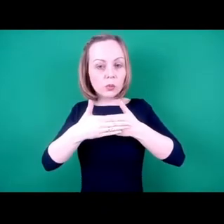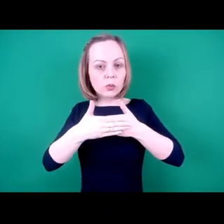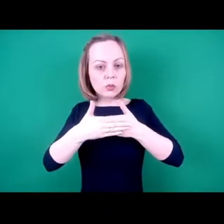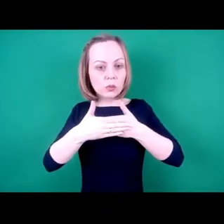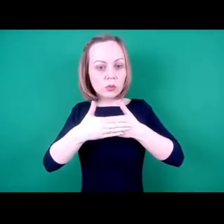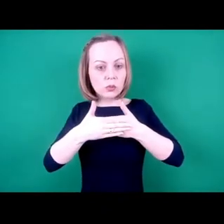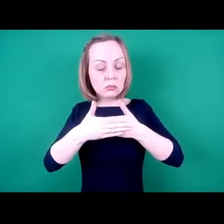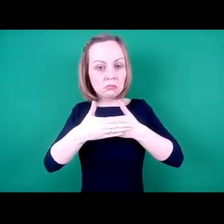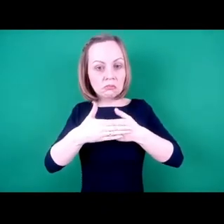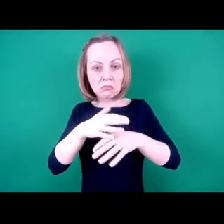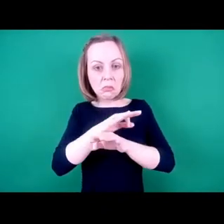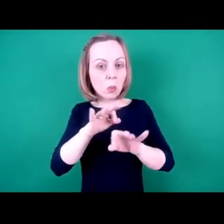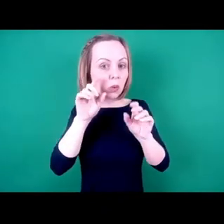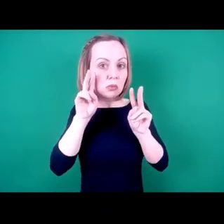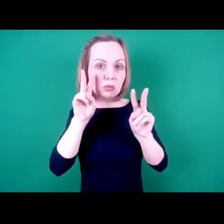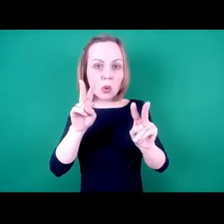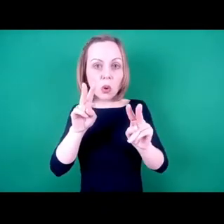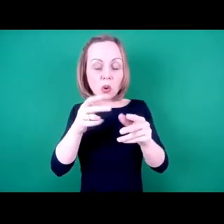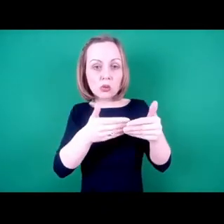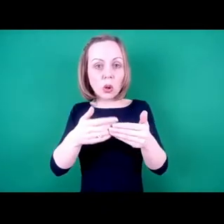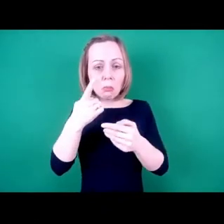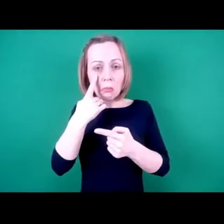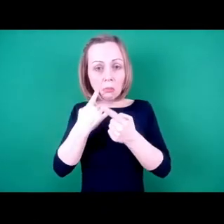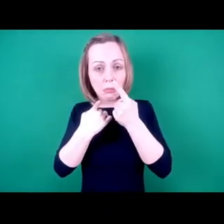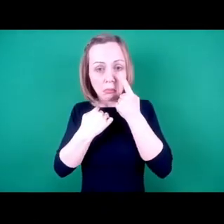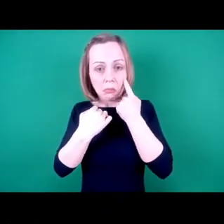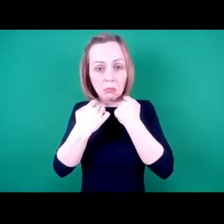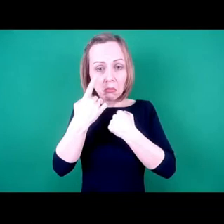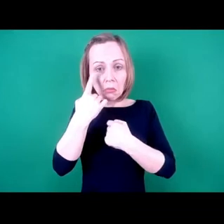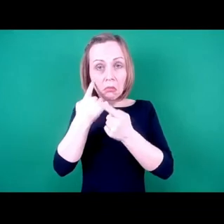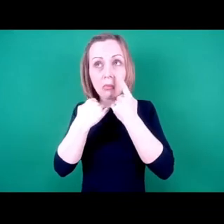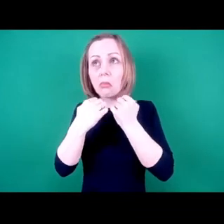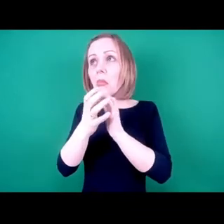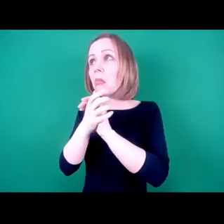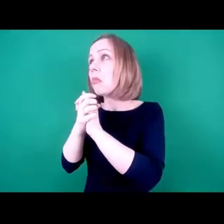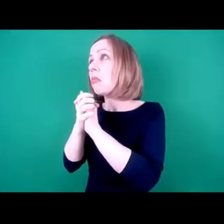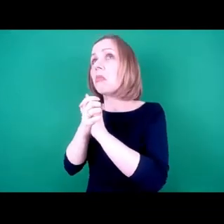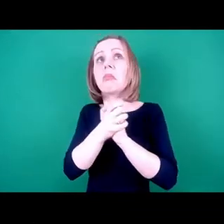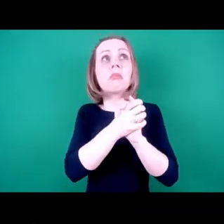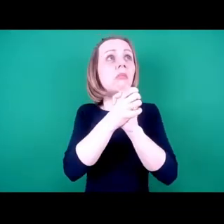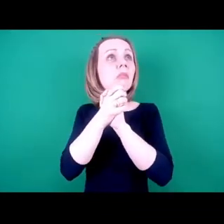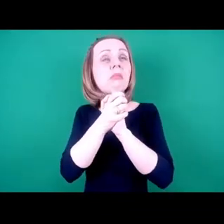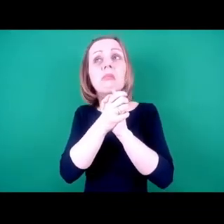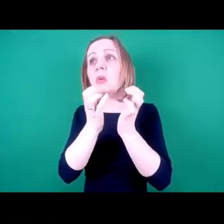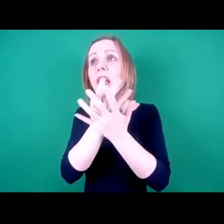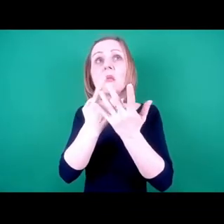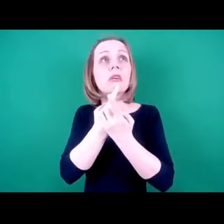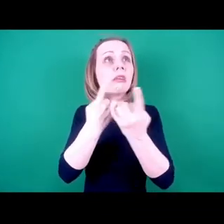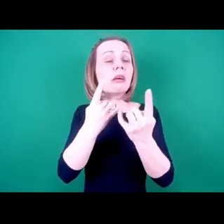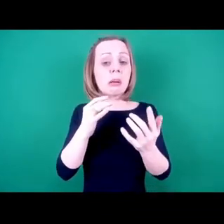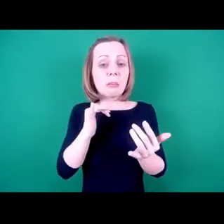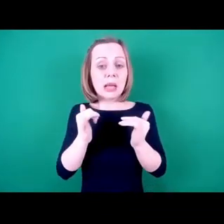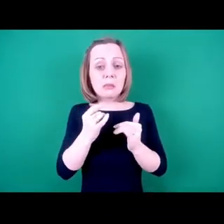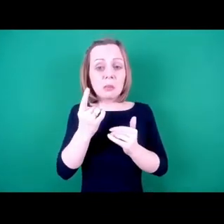the tears trickle down her cheek or her fervent prayer to whoever might be listening, that one day she might just be